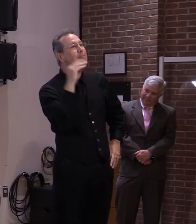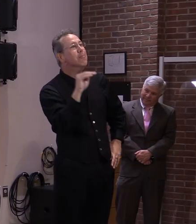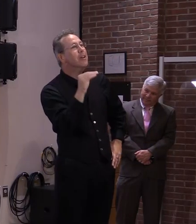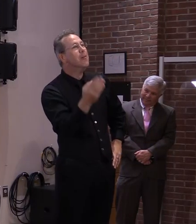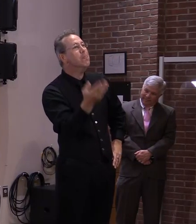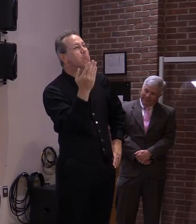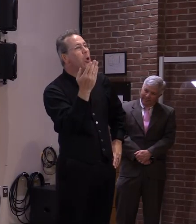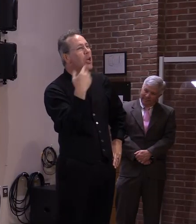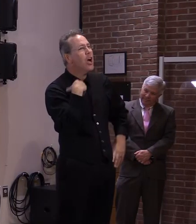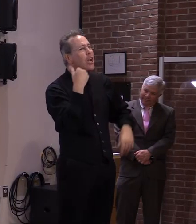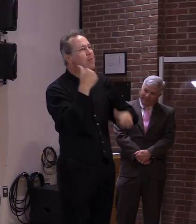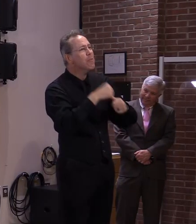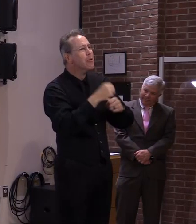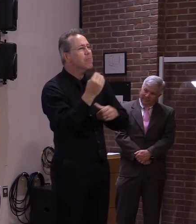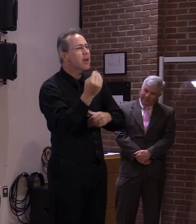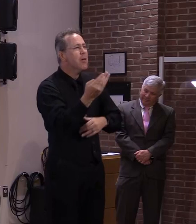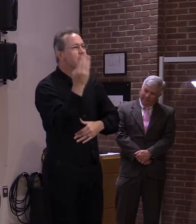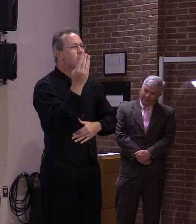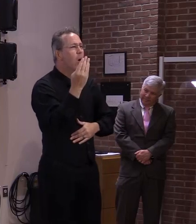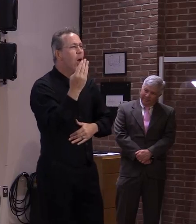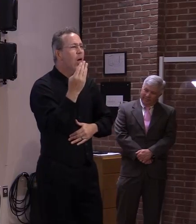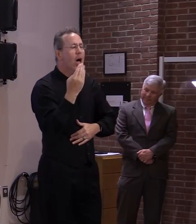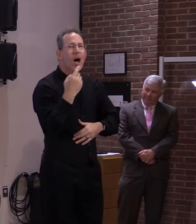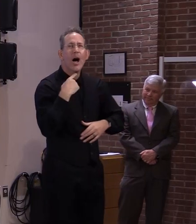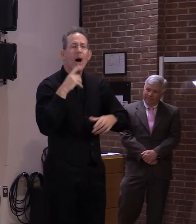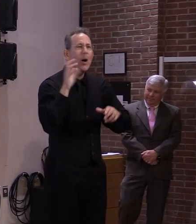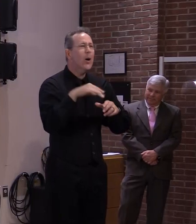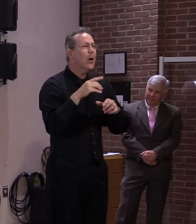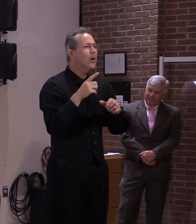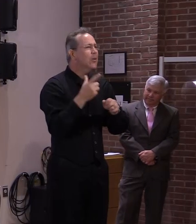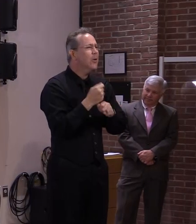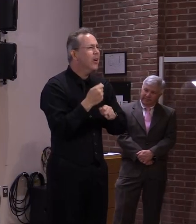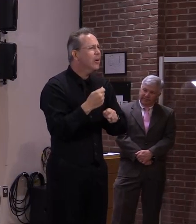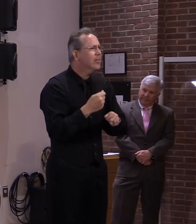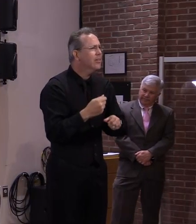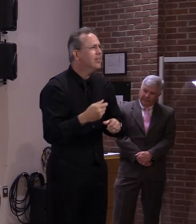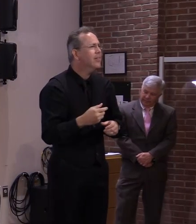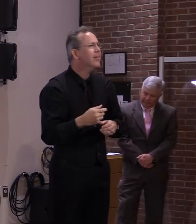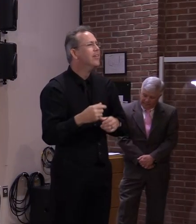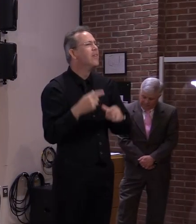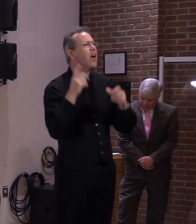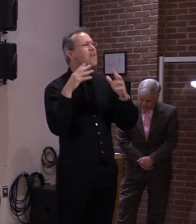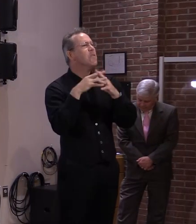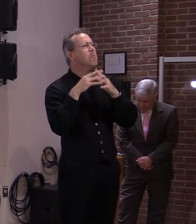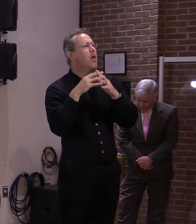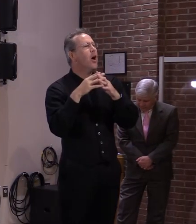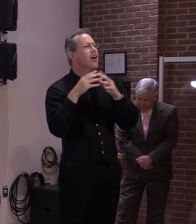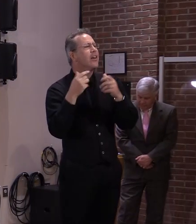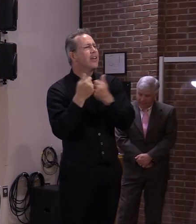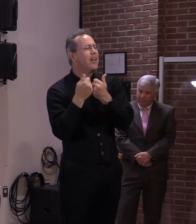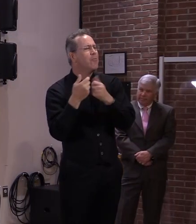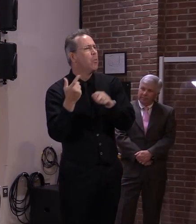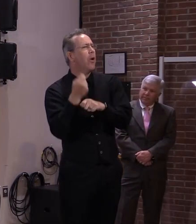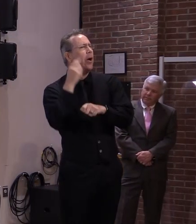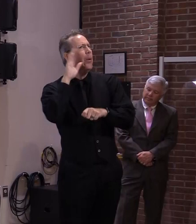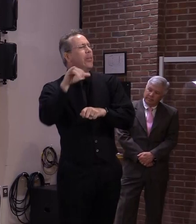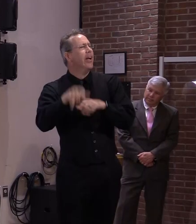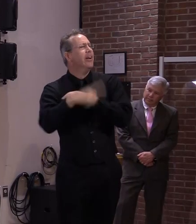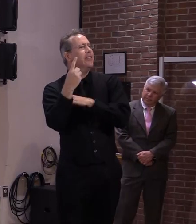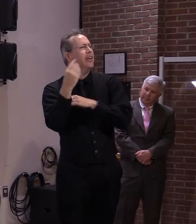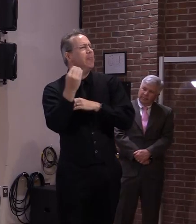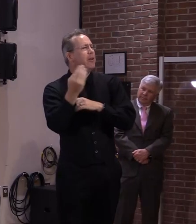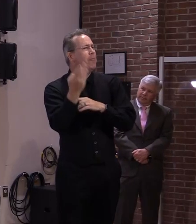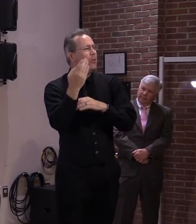it depends on whether you're talking you know on the federal level or the state level um i think